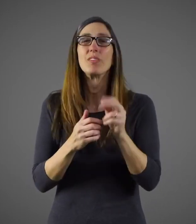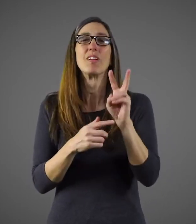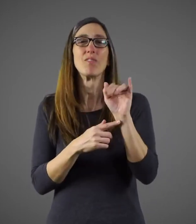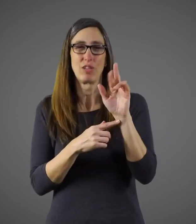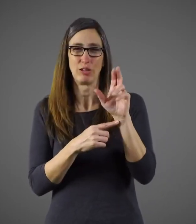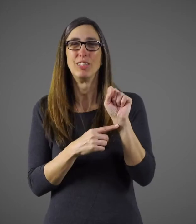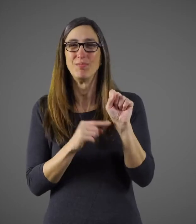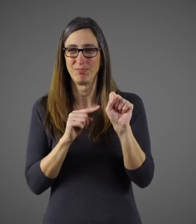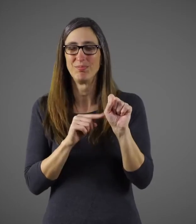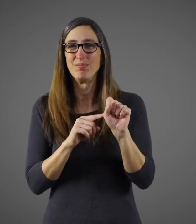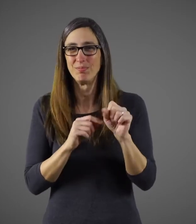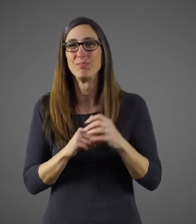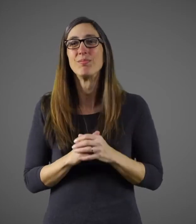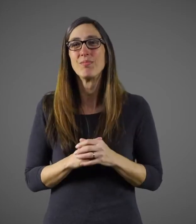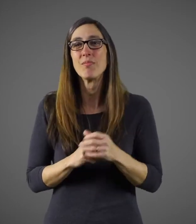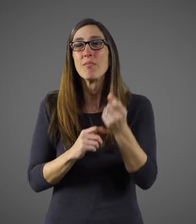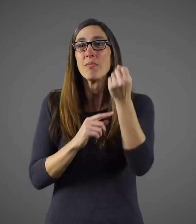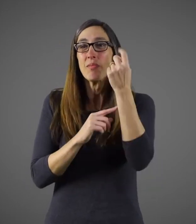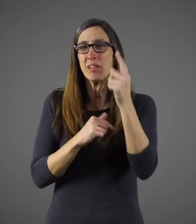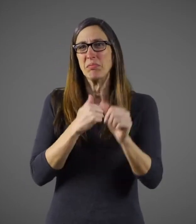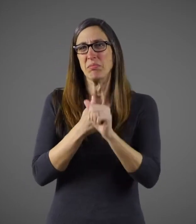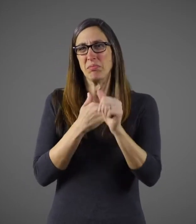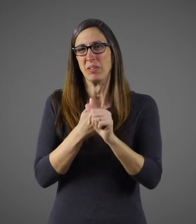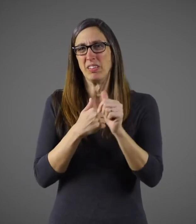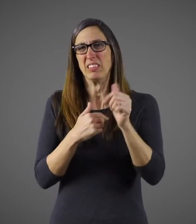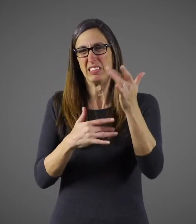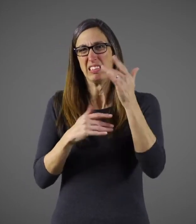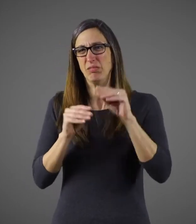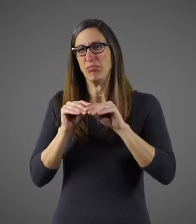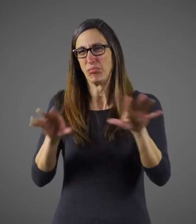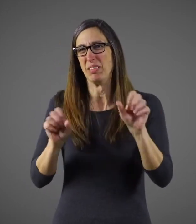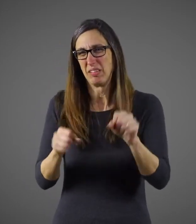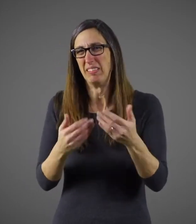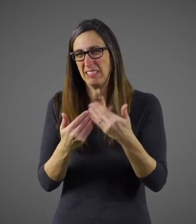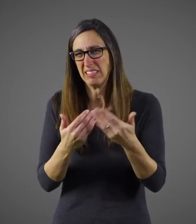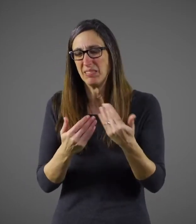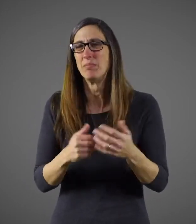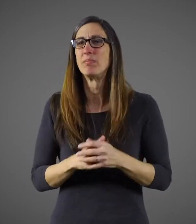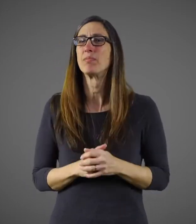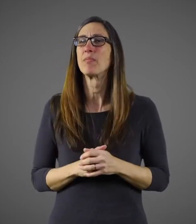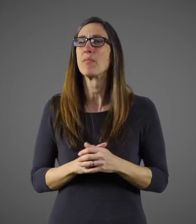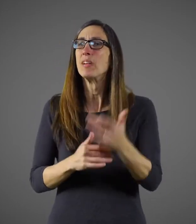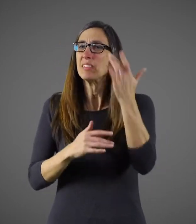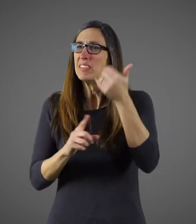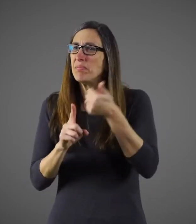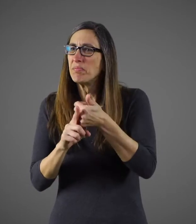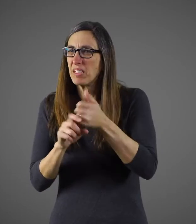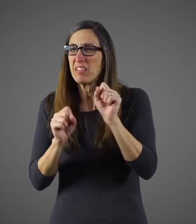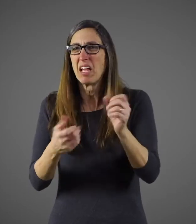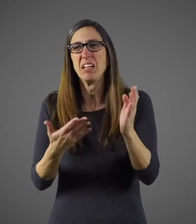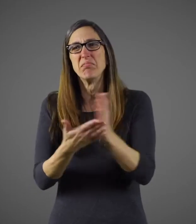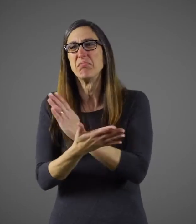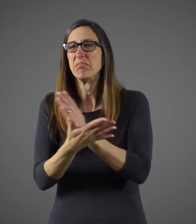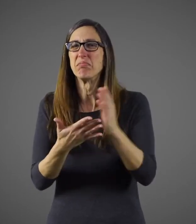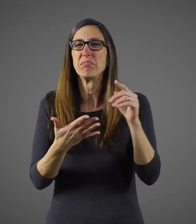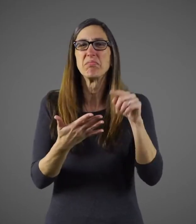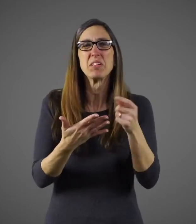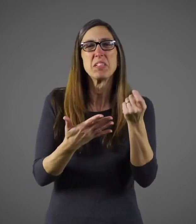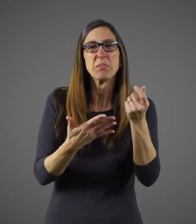It's a virus and it spreads easily from one person to another. Flu can range from mild